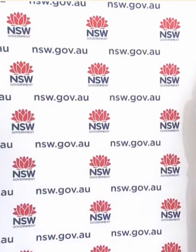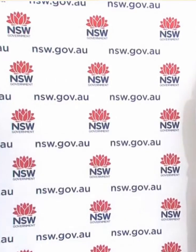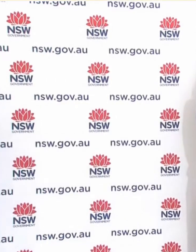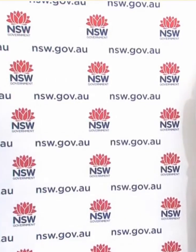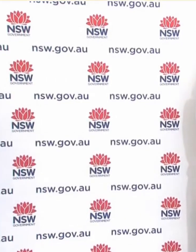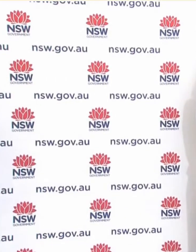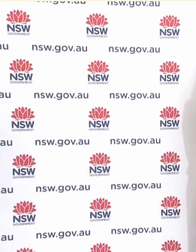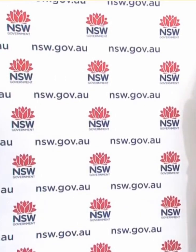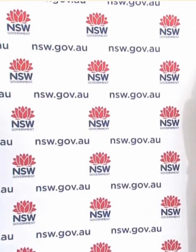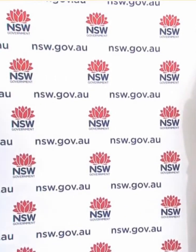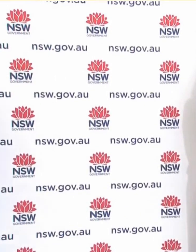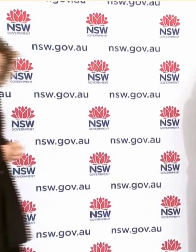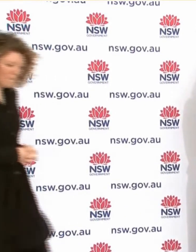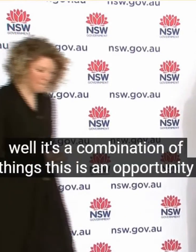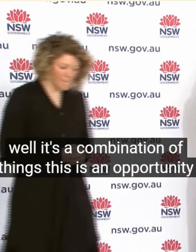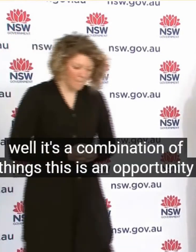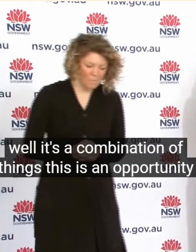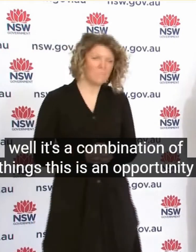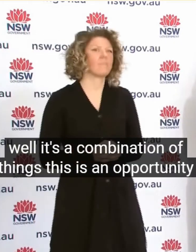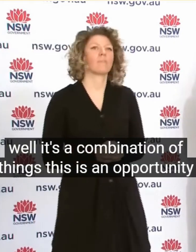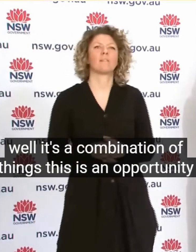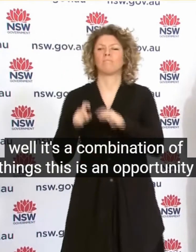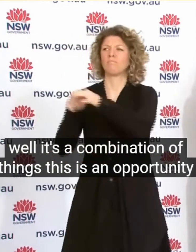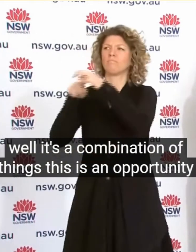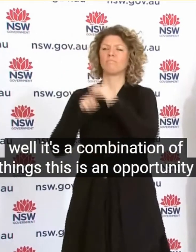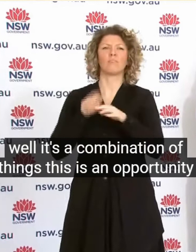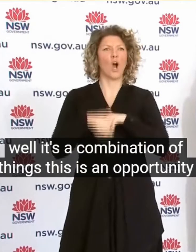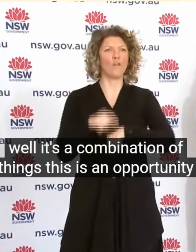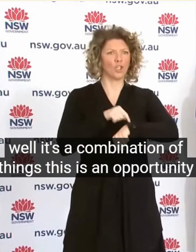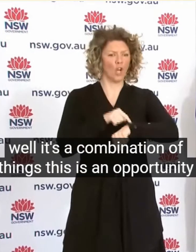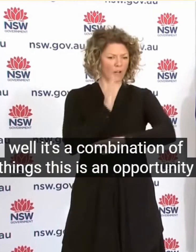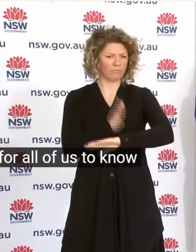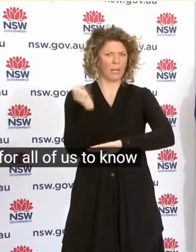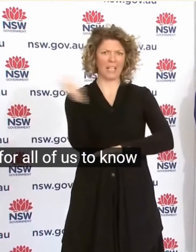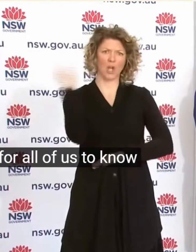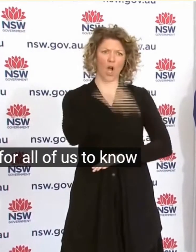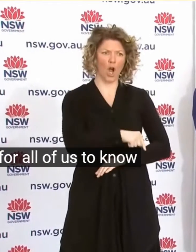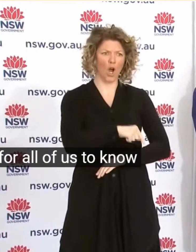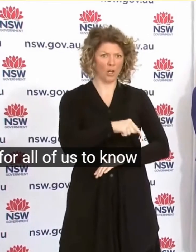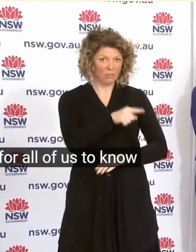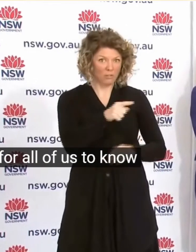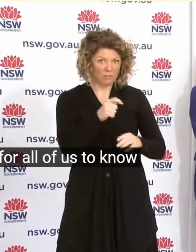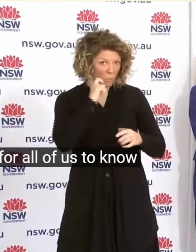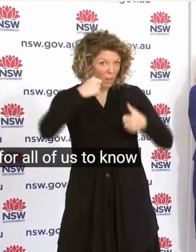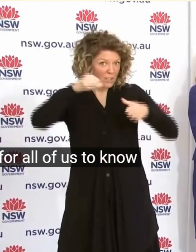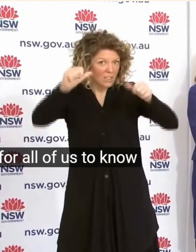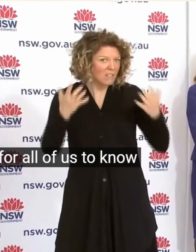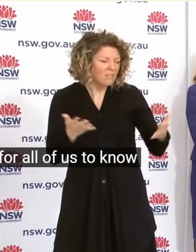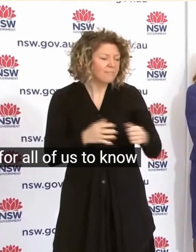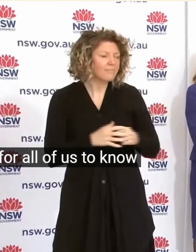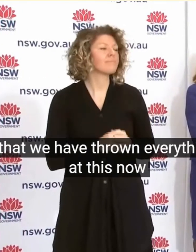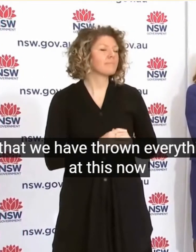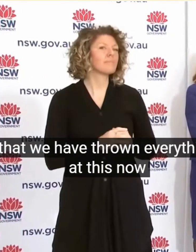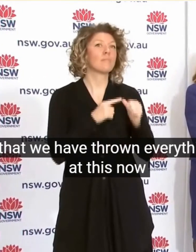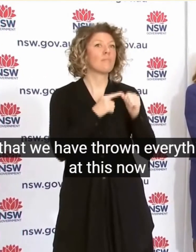Well It's A Combination Of Things This Is An Opportunity For All Of Us To Know That